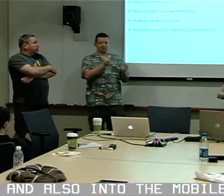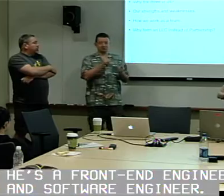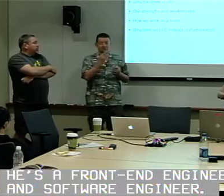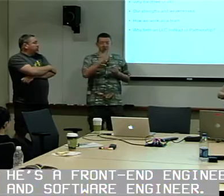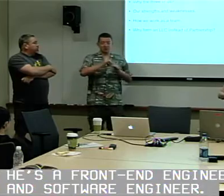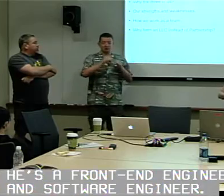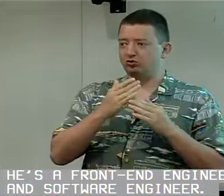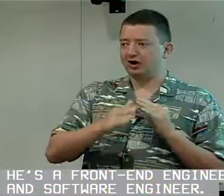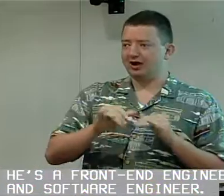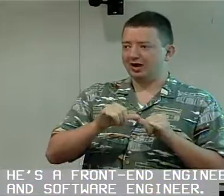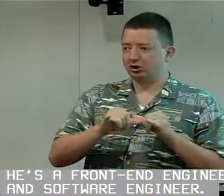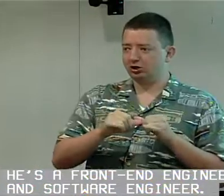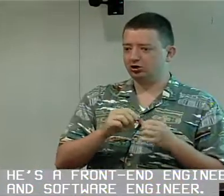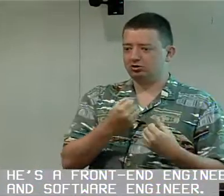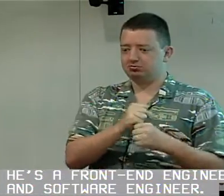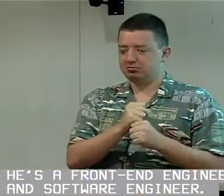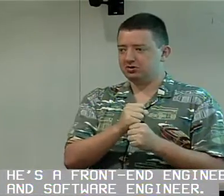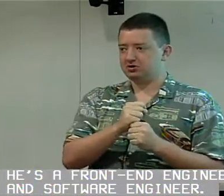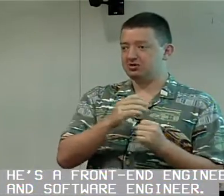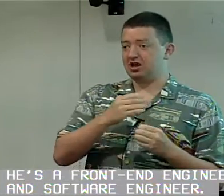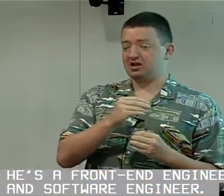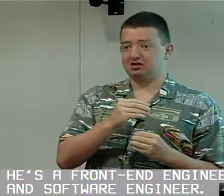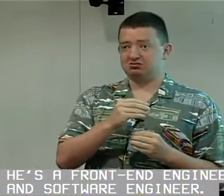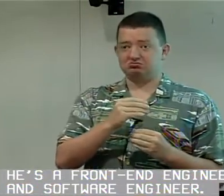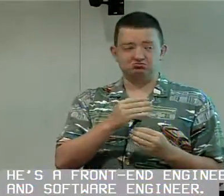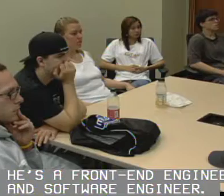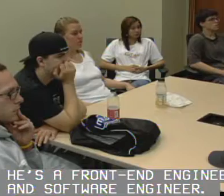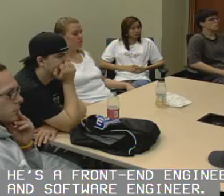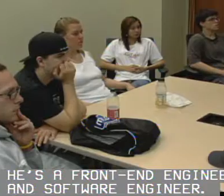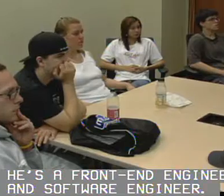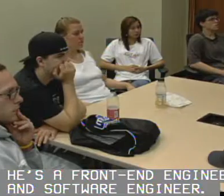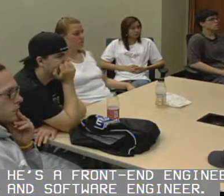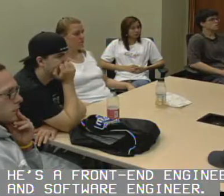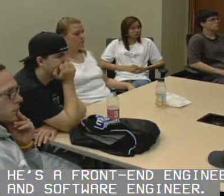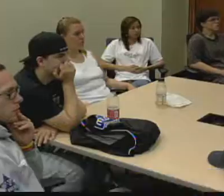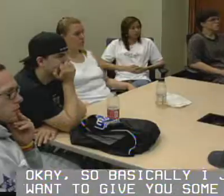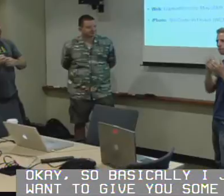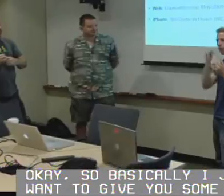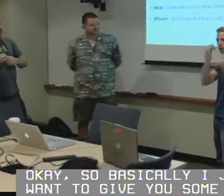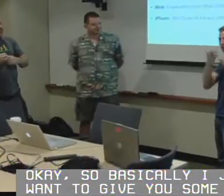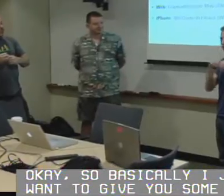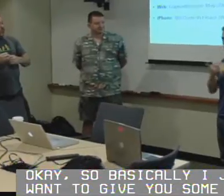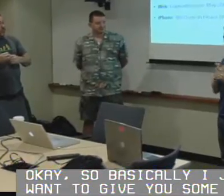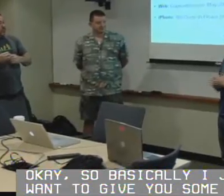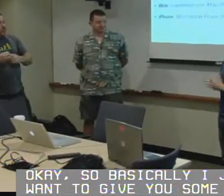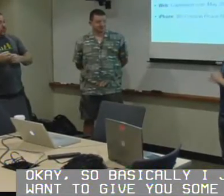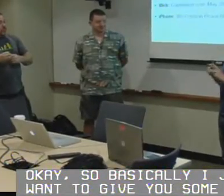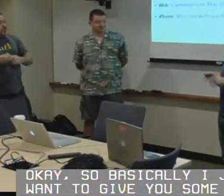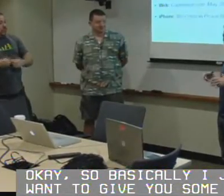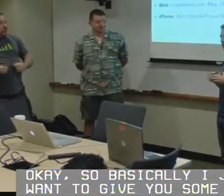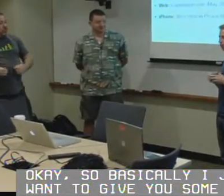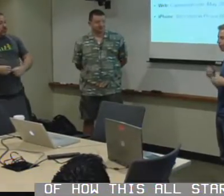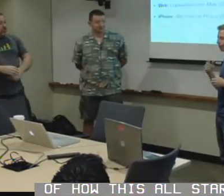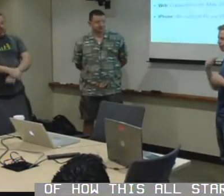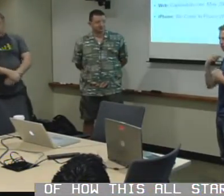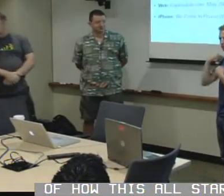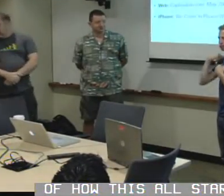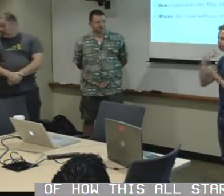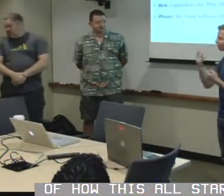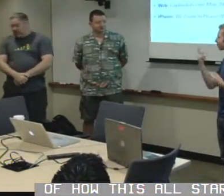front-end engineer and software engineer. Okay, so basically I just want to give you some ideas of how this all